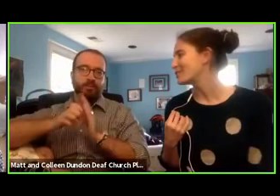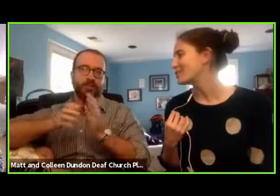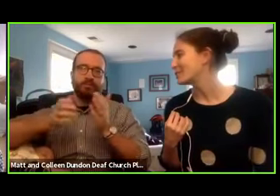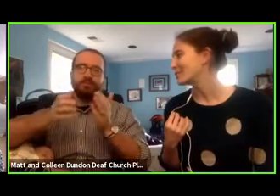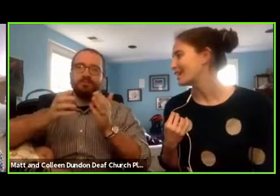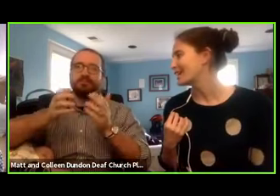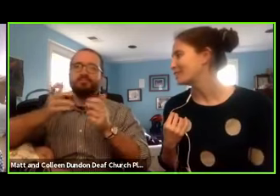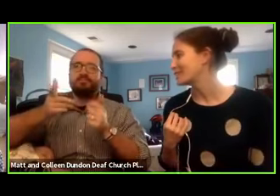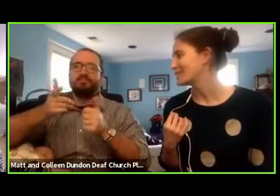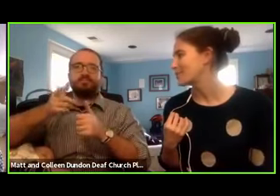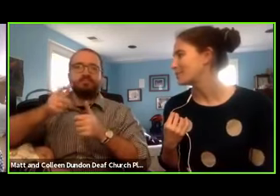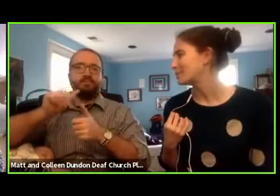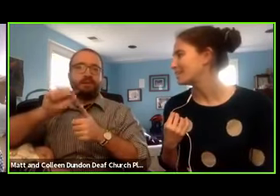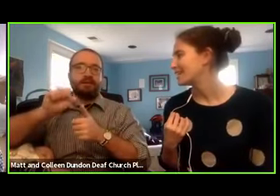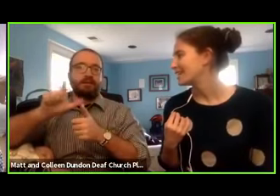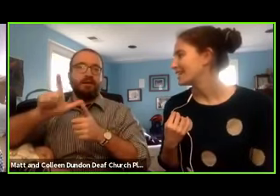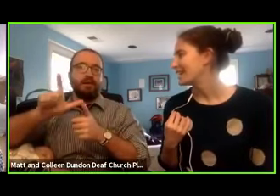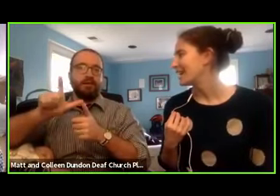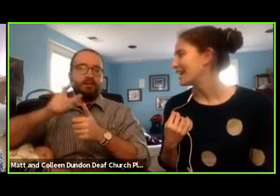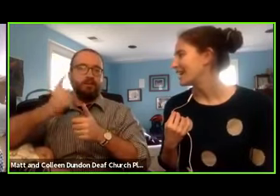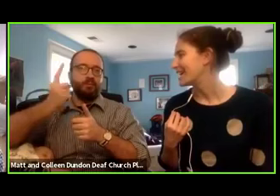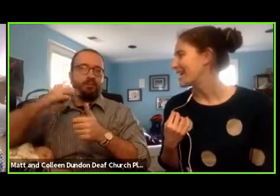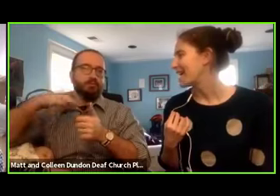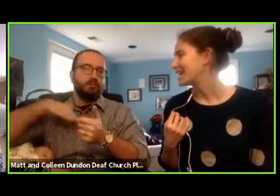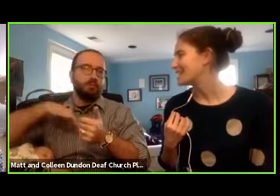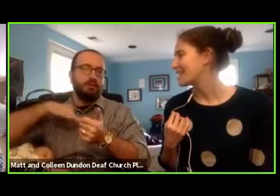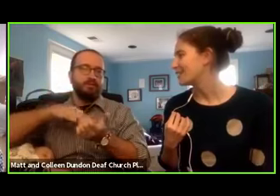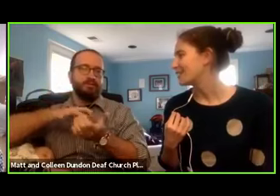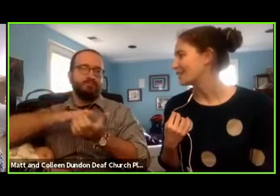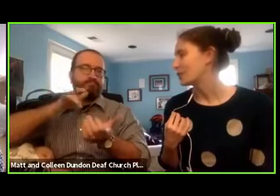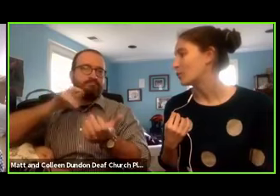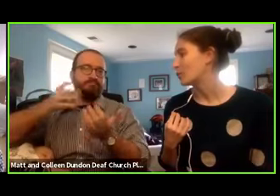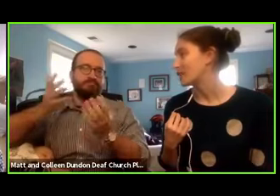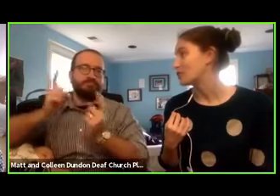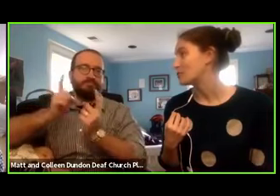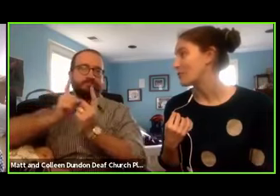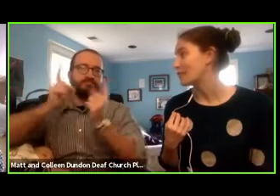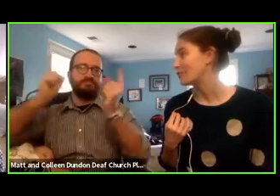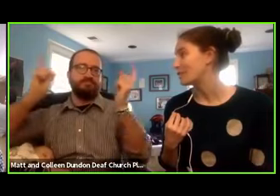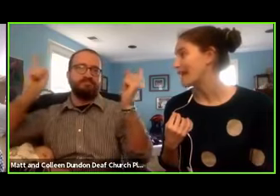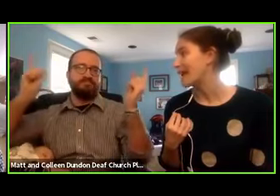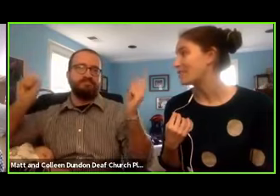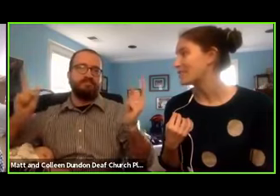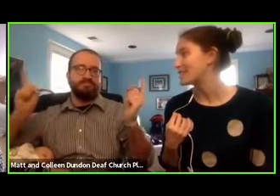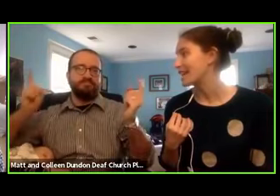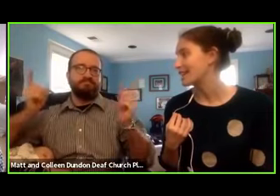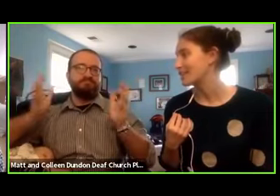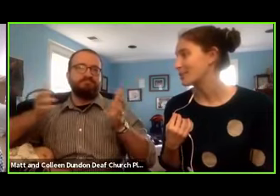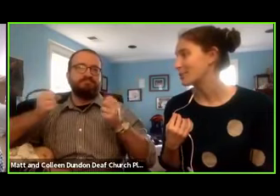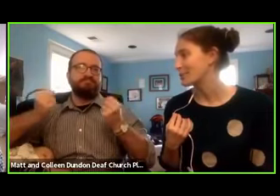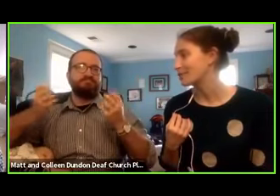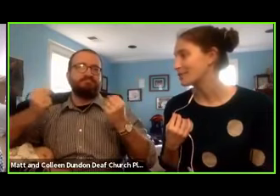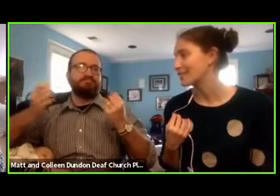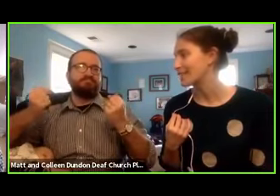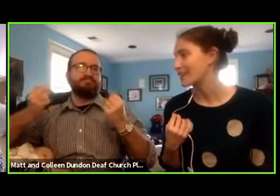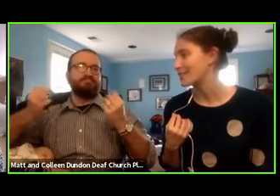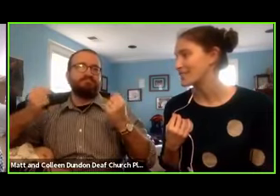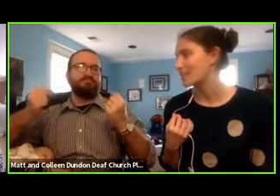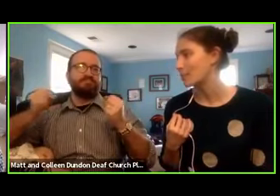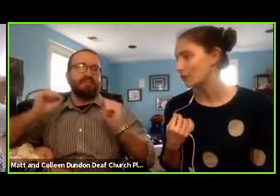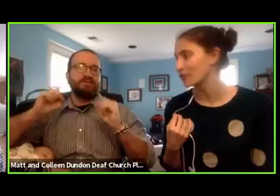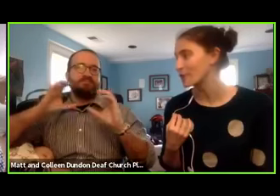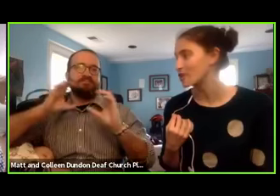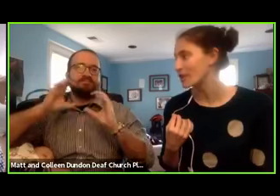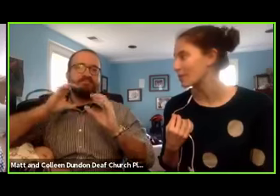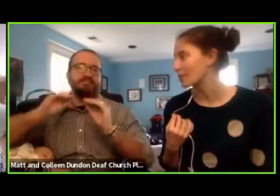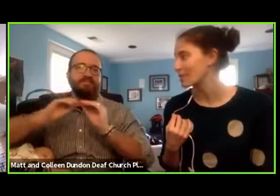too. For example, in ASL, you know, one huge benefit we have is that, you know, we don't really have to